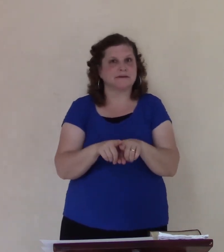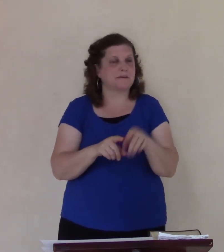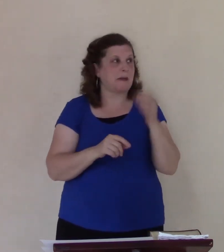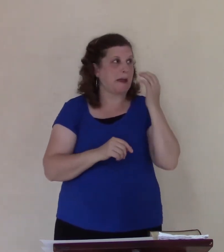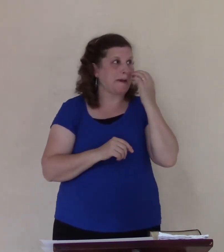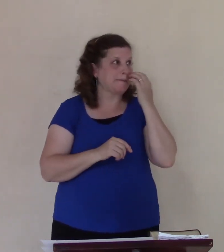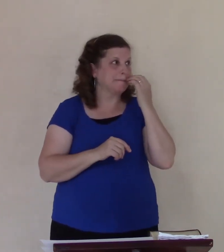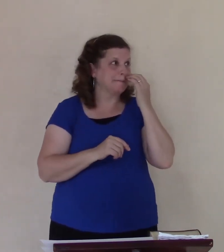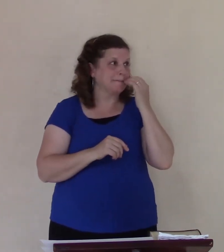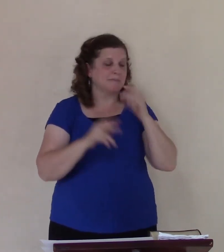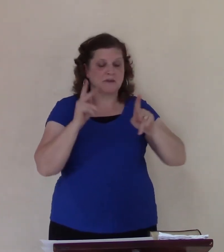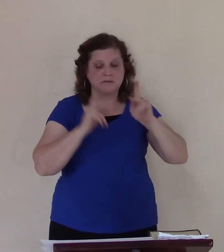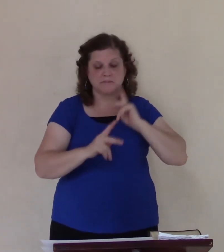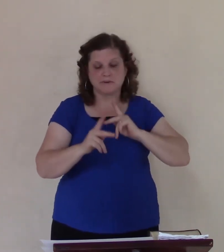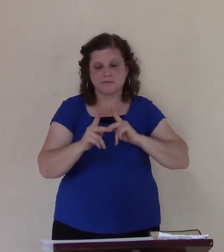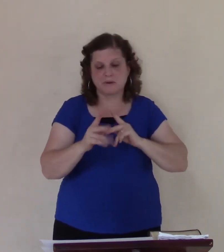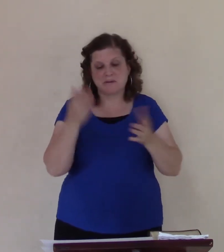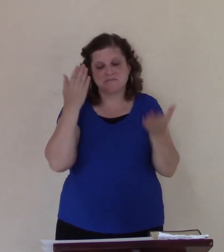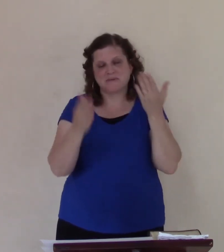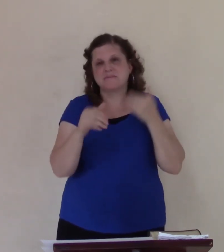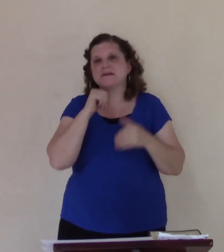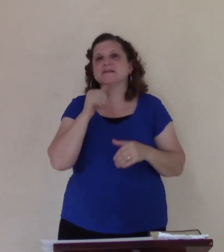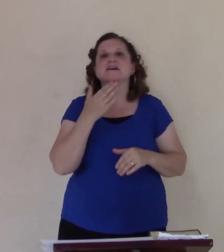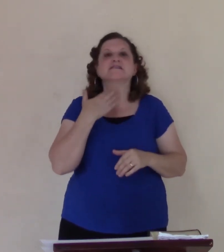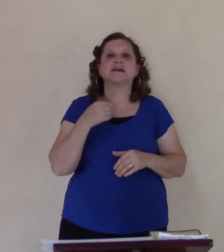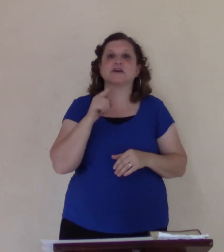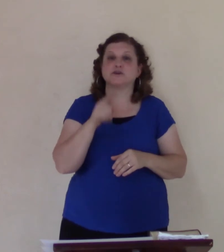There's people who may not like you or maybe there's someone you don't like them.